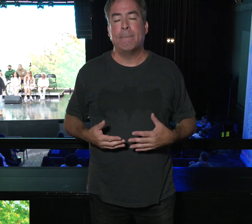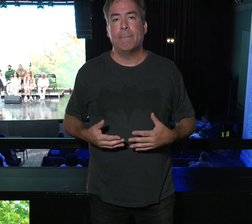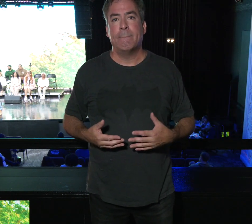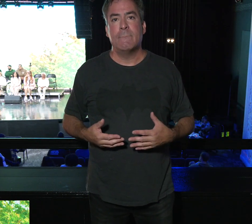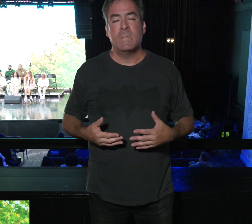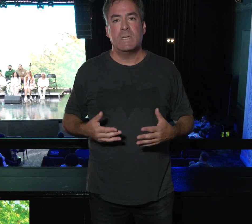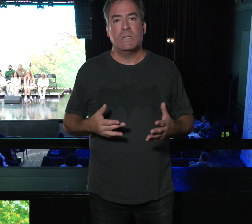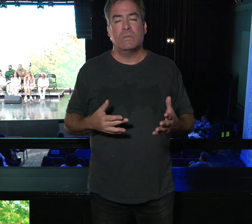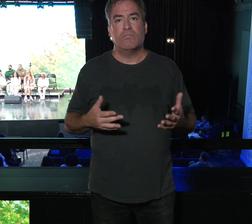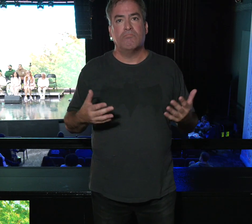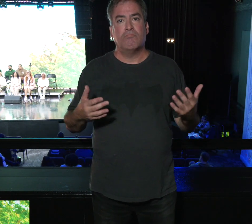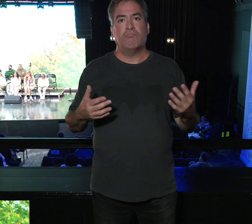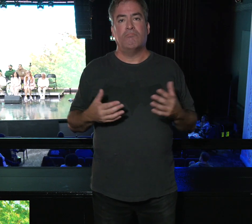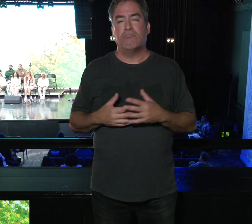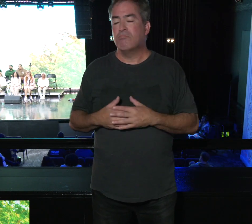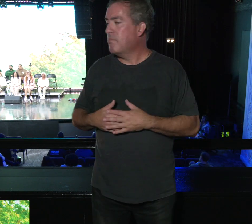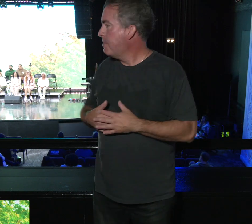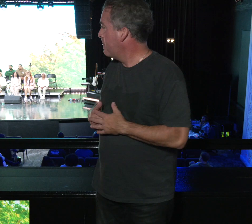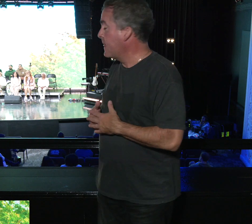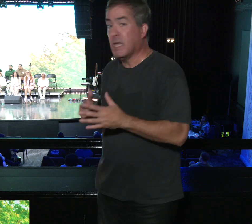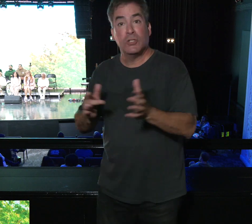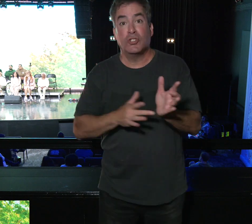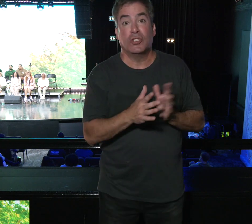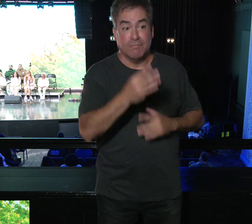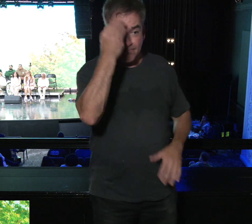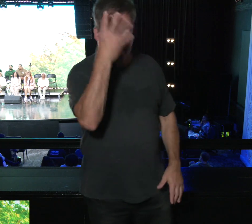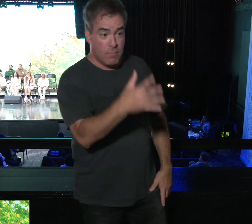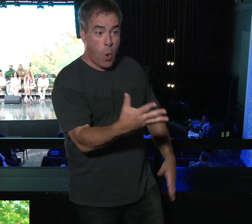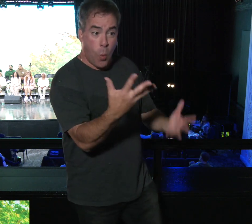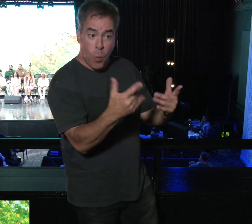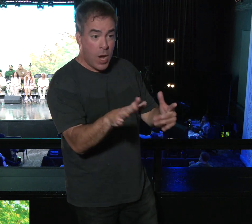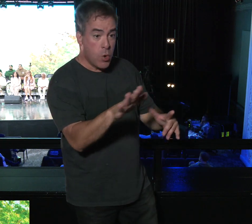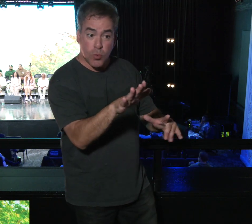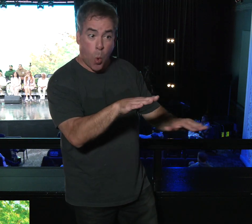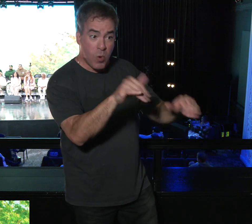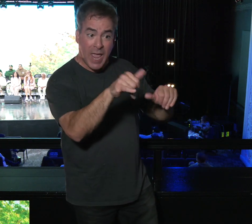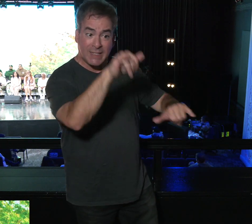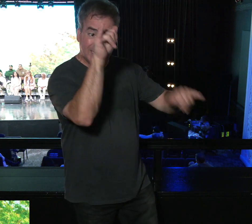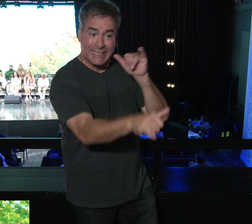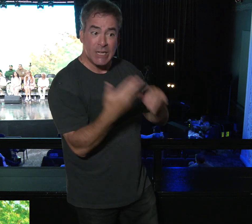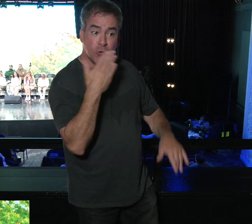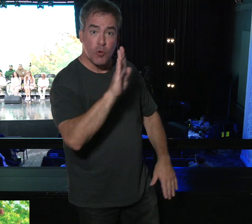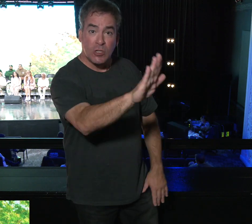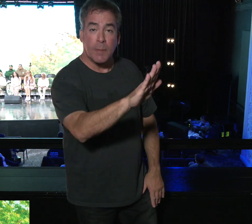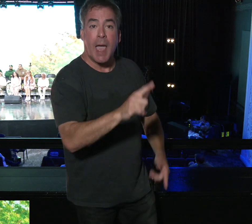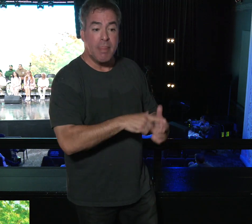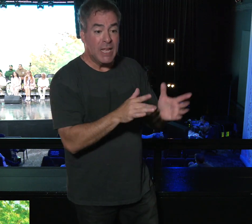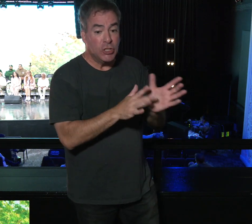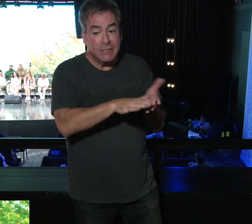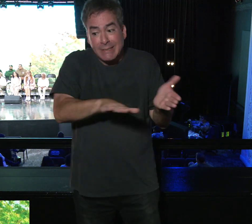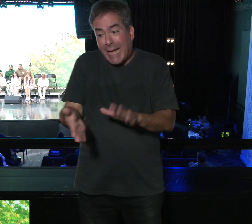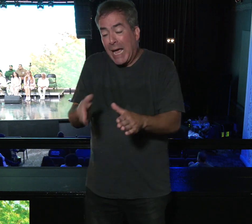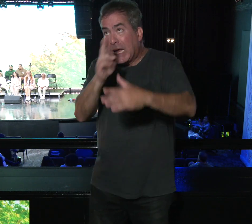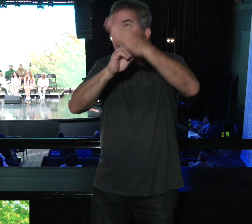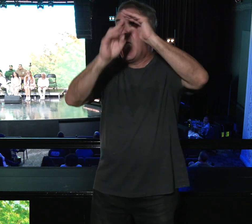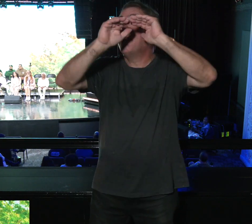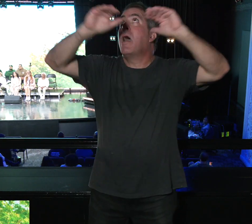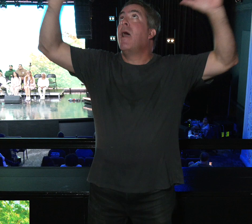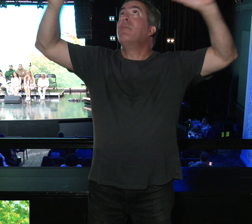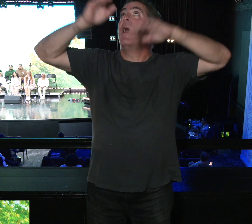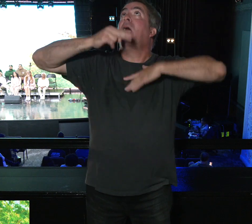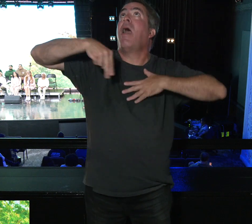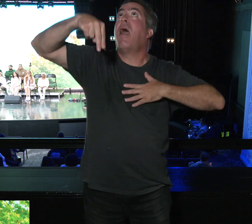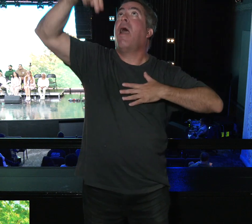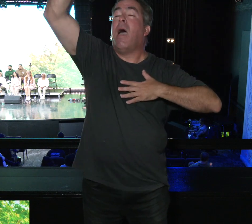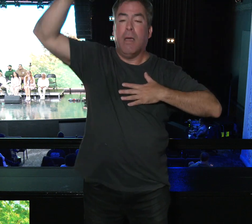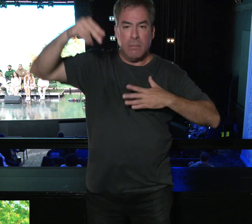Jesus is like, wait. Don't go anywhere. Wait to Jerusalem. And then Jesus dies and goes back to heaven. And the disciples